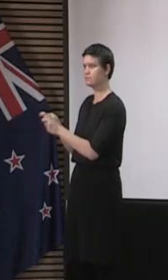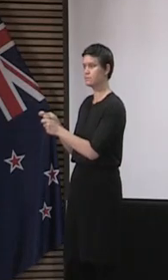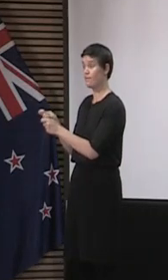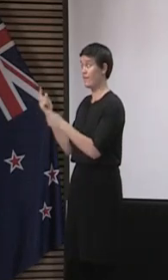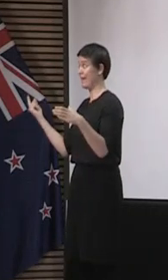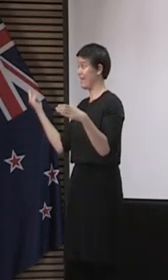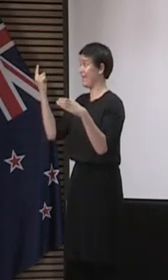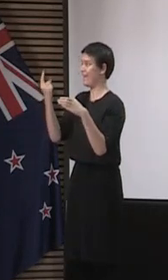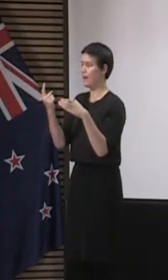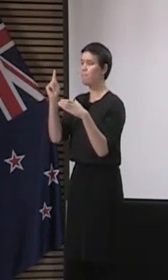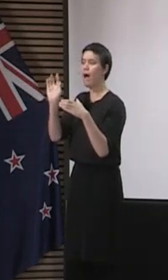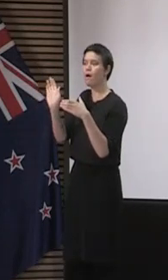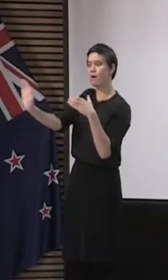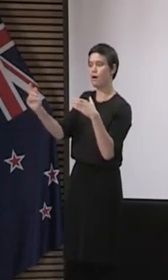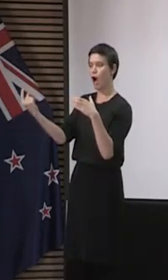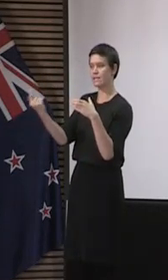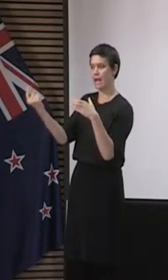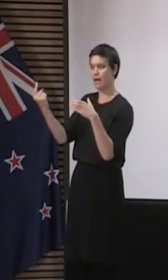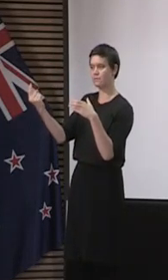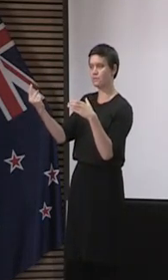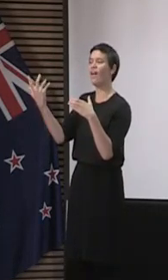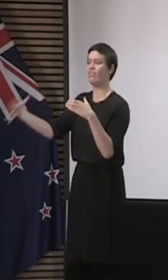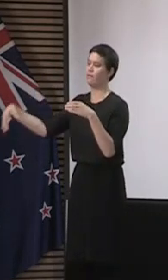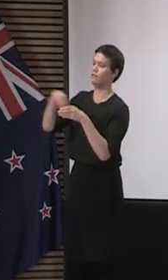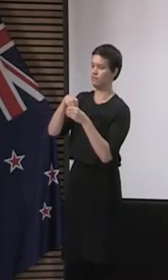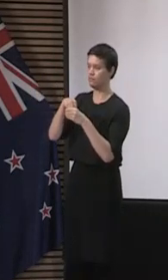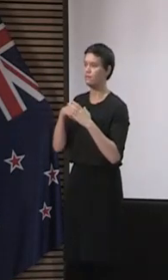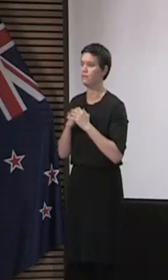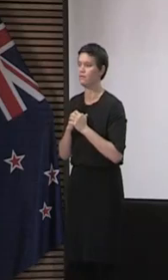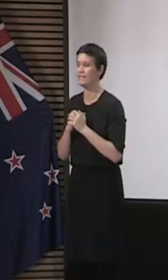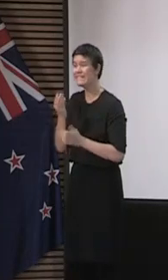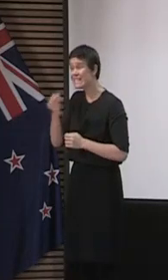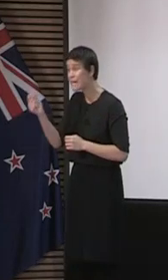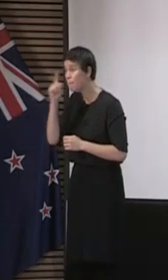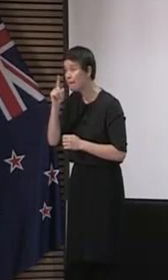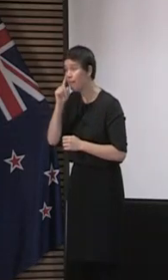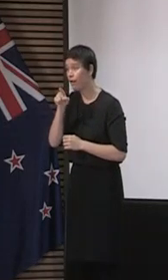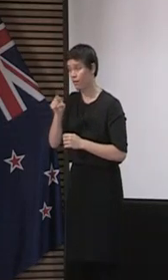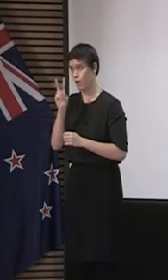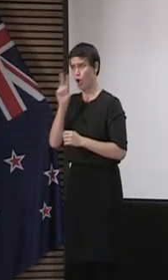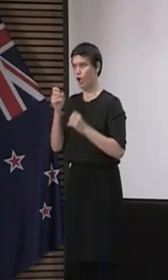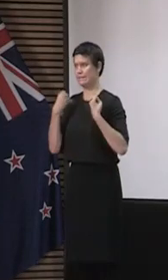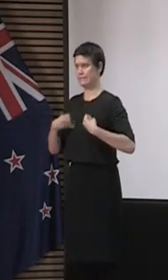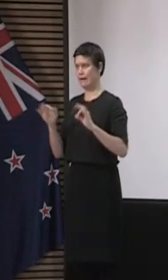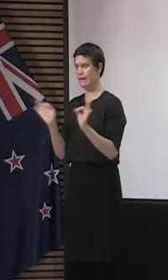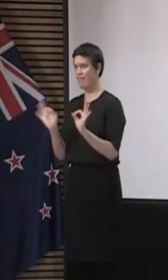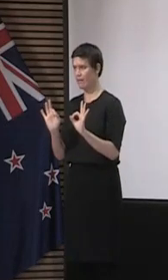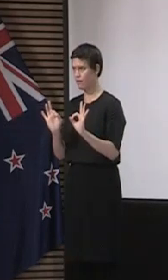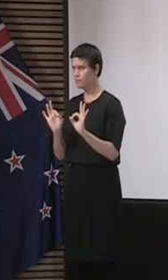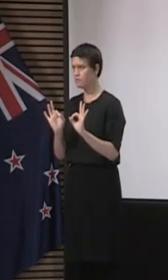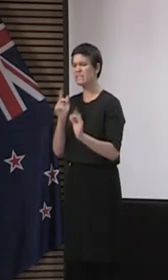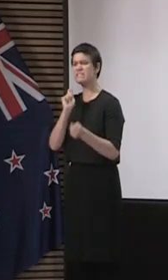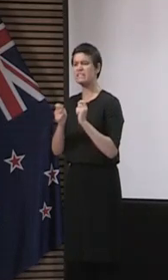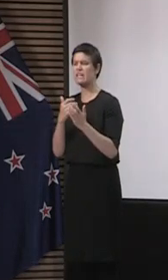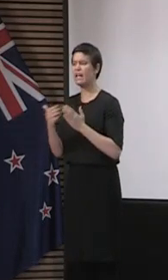some of our folk inside aged residential care who have tested positive but with no symptoms as to whether it may be appropriate to do testing